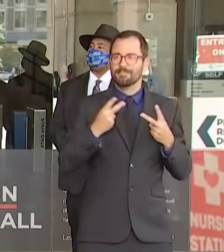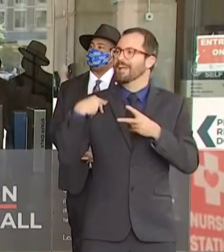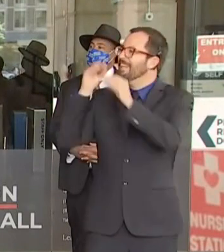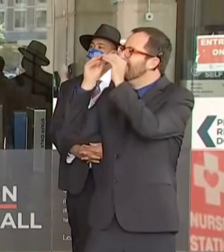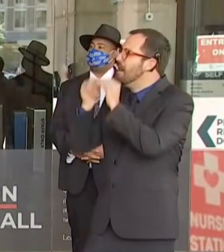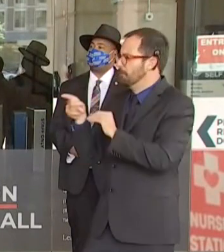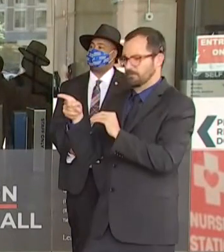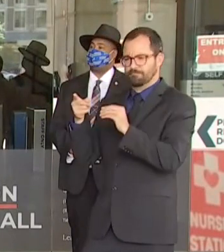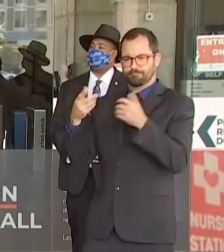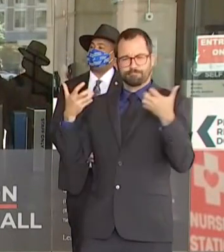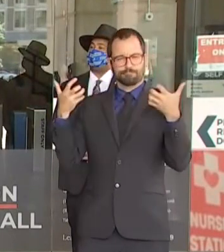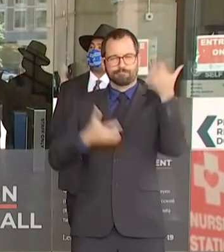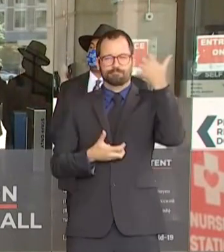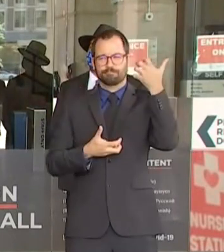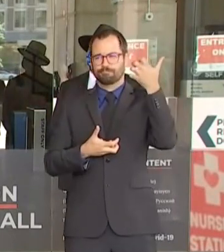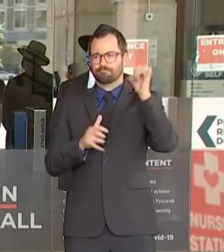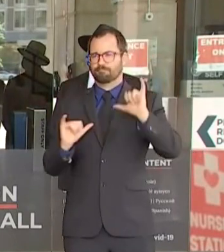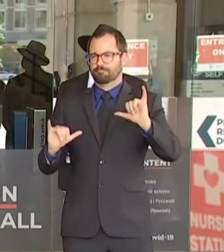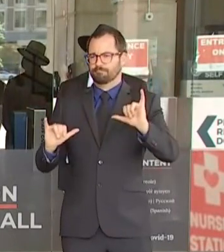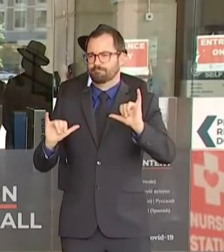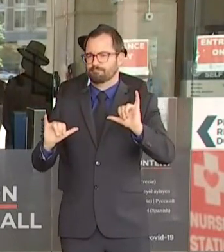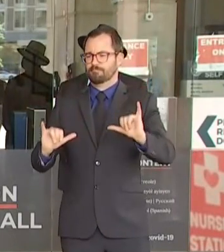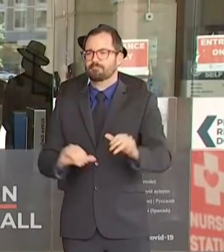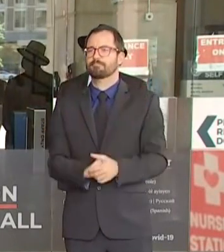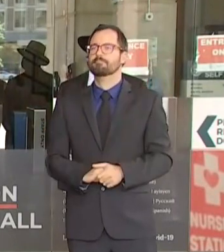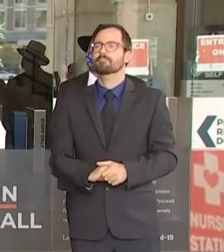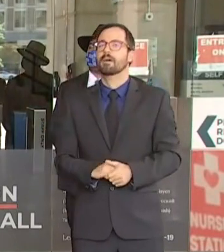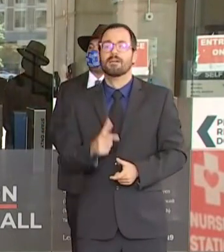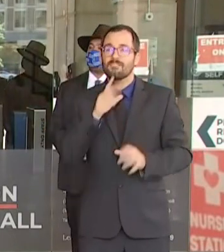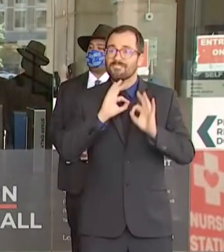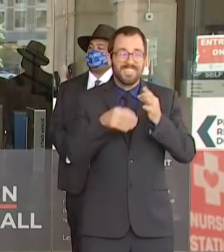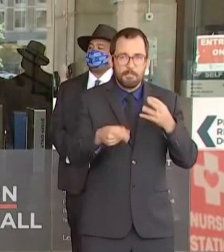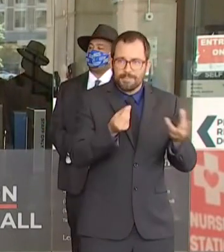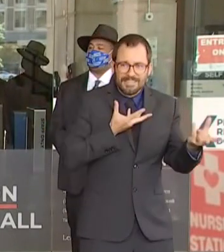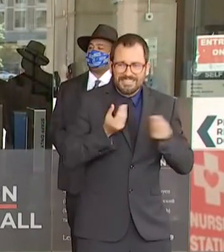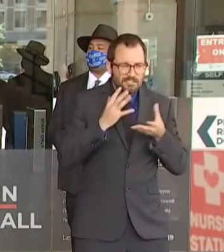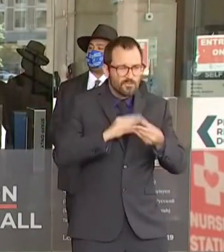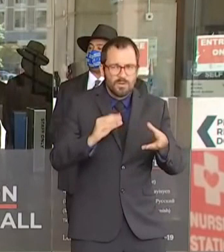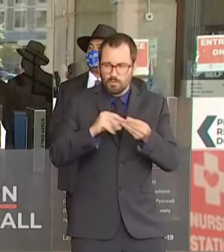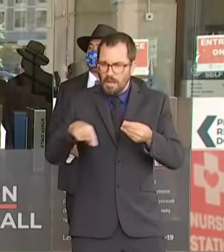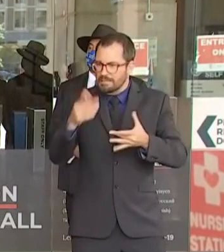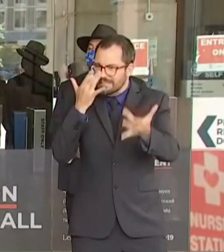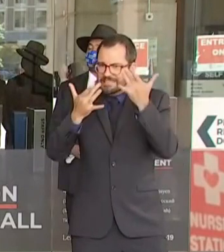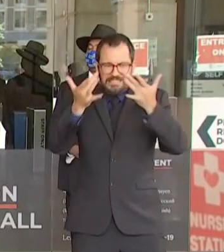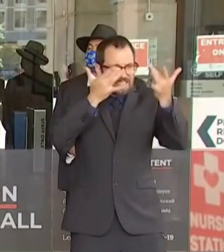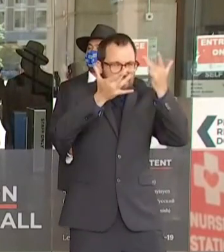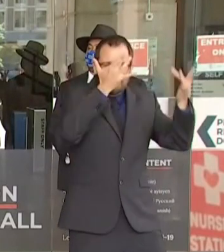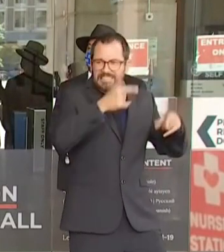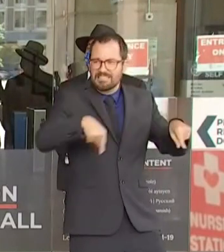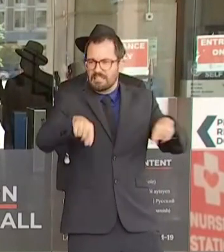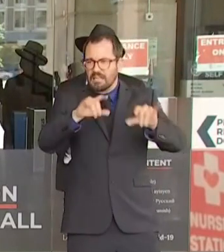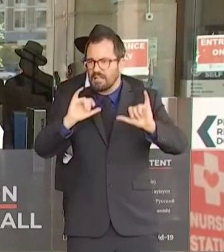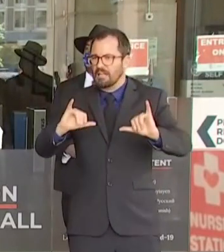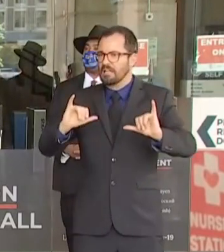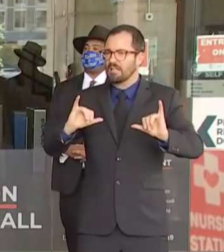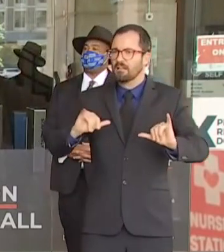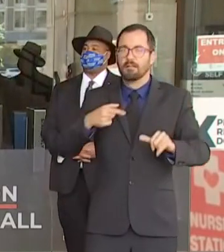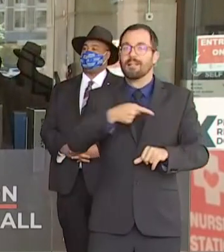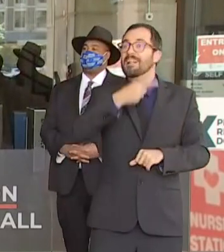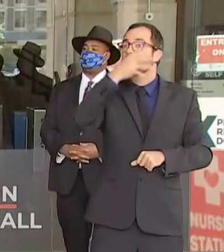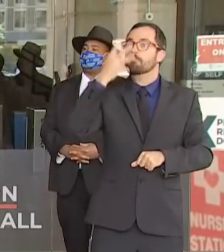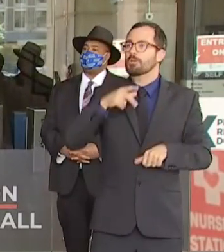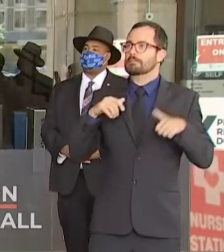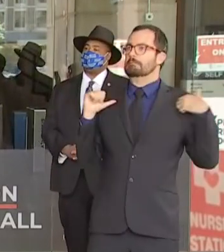reported having symptoms of COVID-19 but were afraid to get tested because of their status and many were essential workers